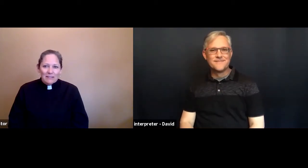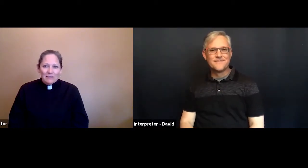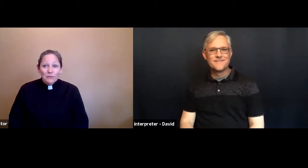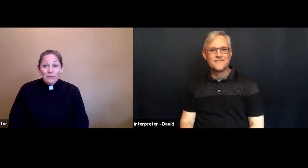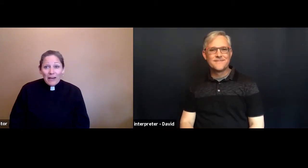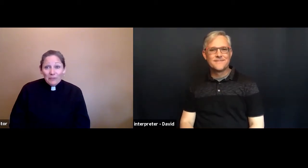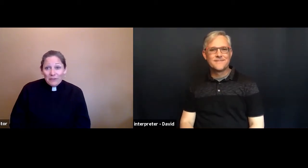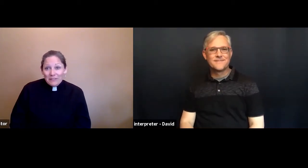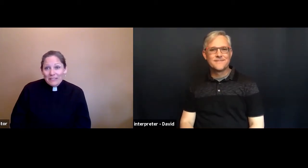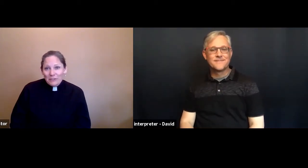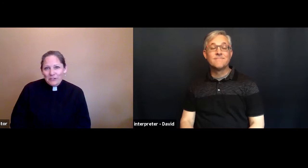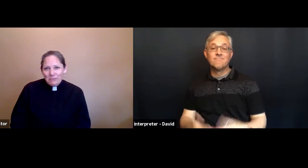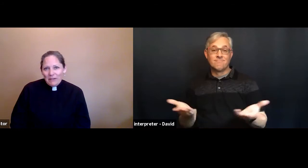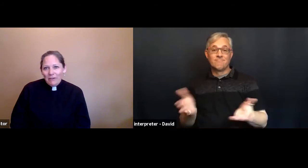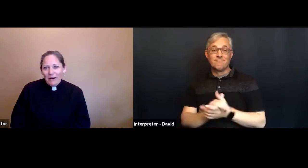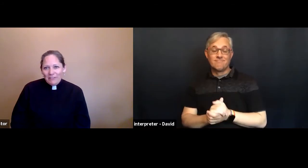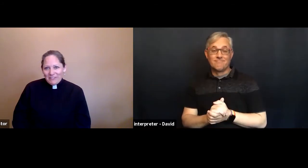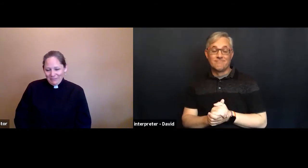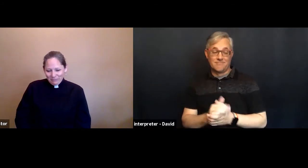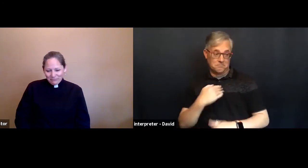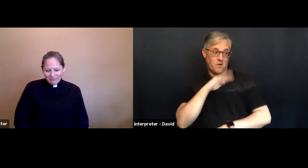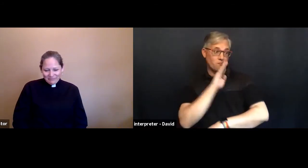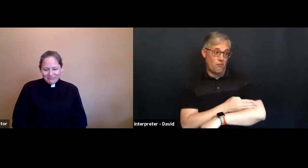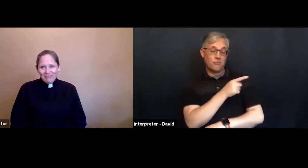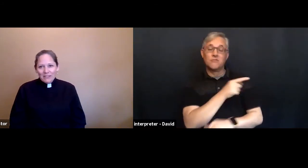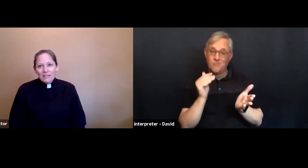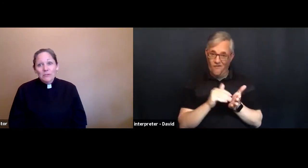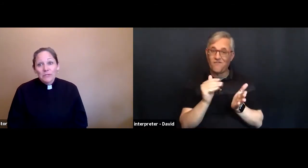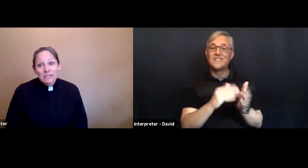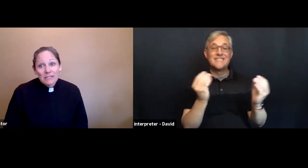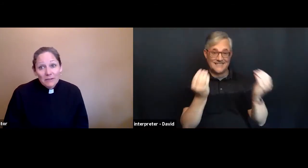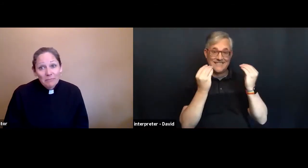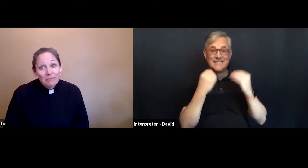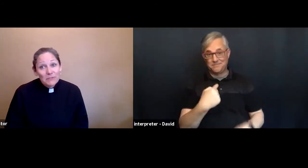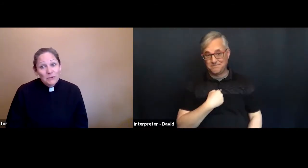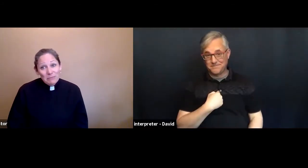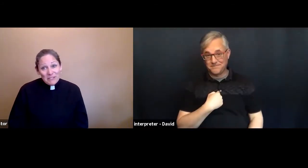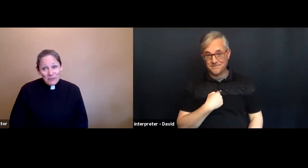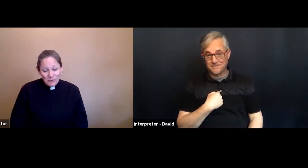So Catherine teaches me often. So does me. So does my Zoe.